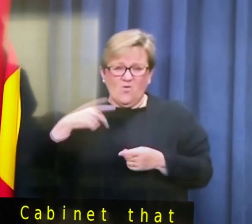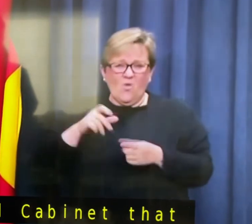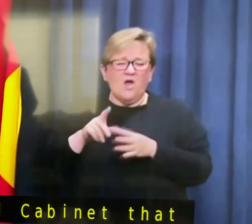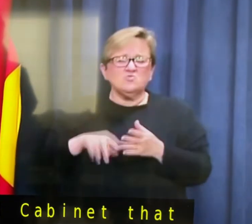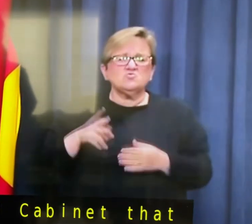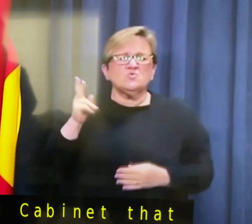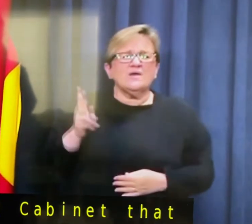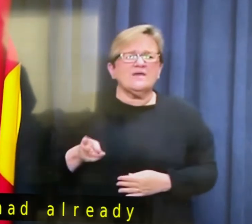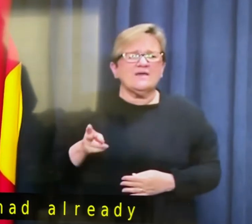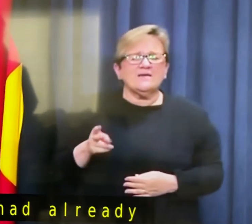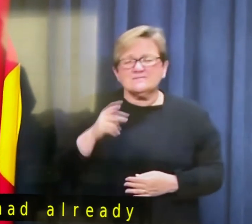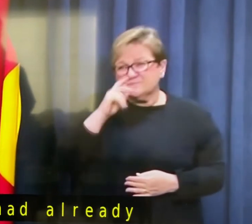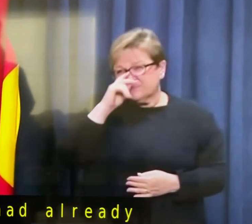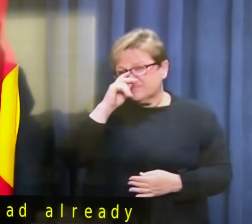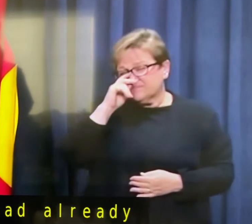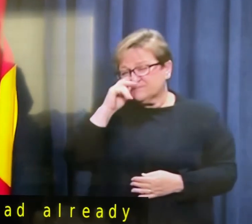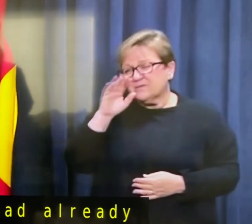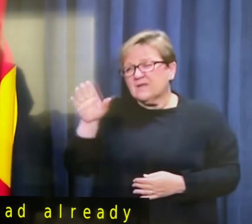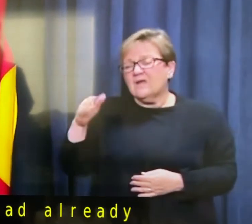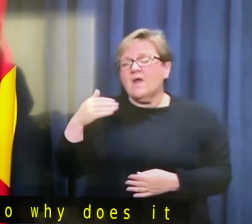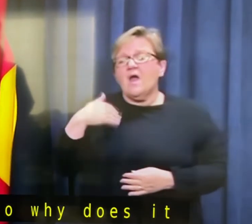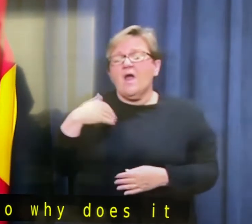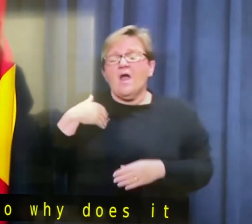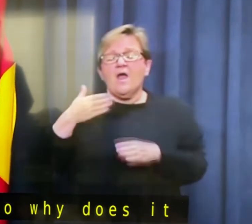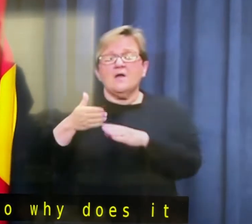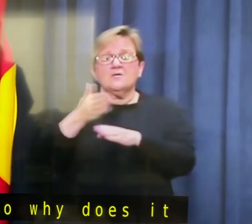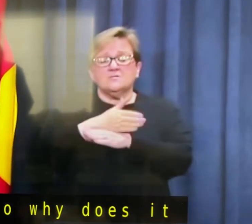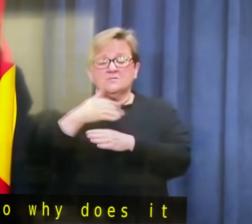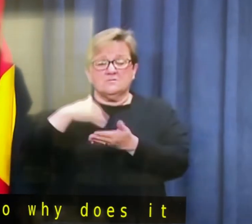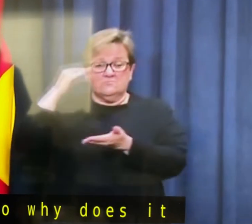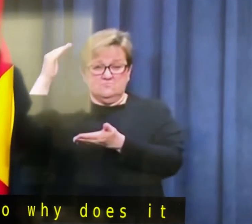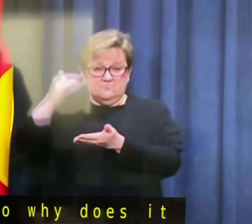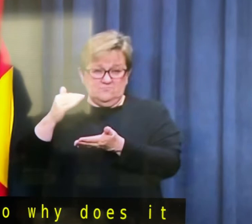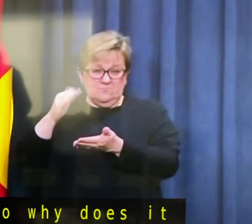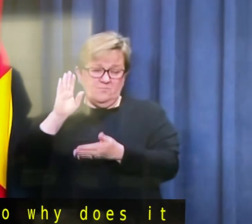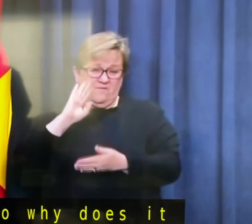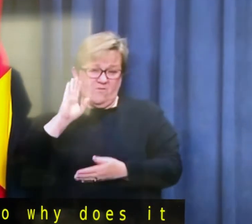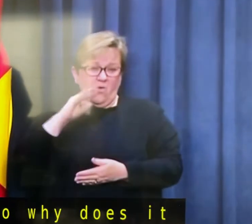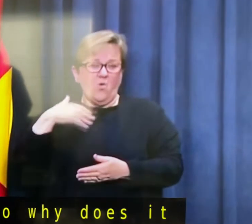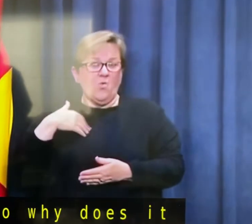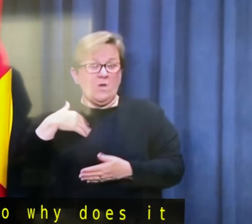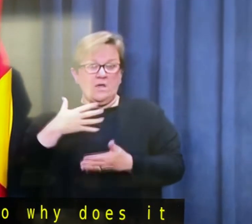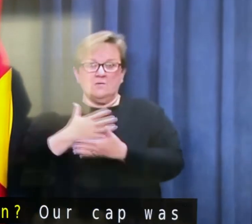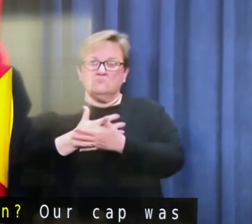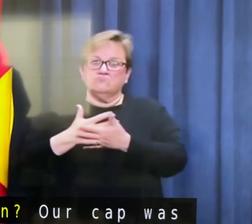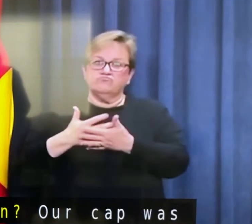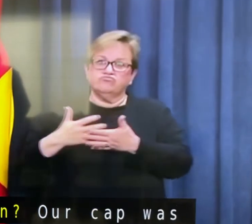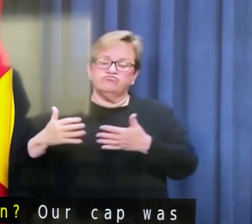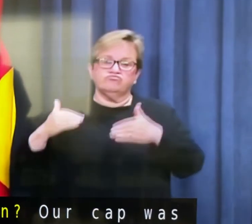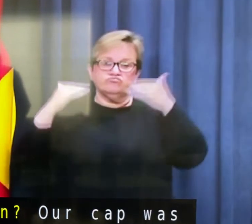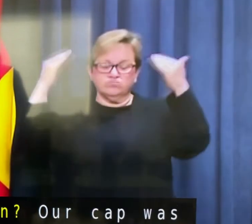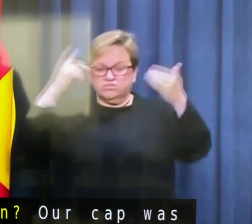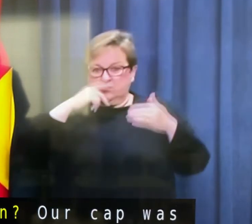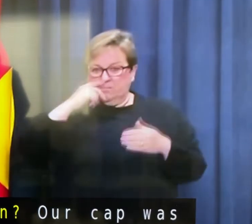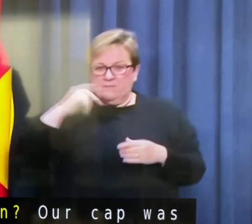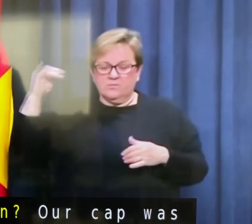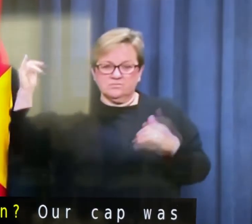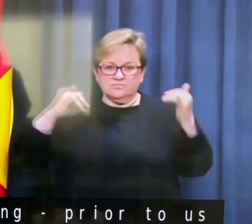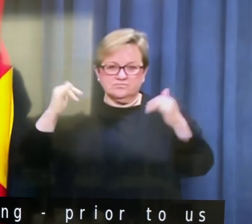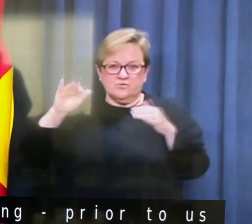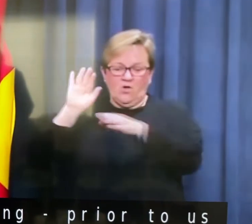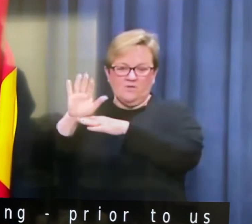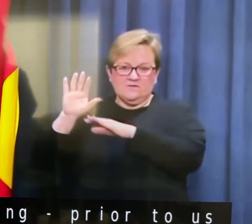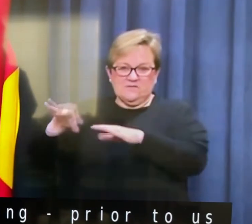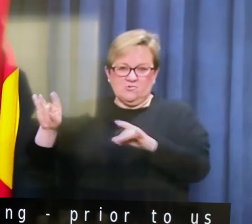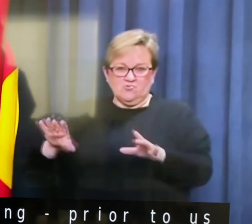Well, our cap was, prior to, we, prior to us reducing our cap, we had the highest per capita intake of anywhere in